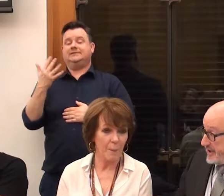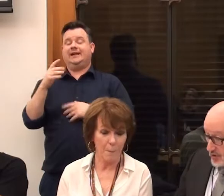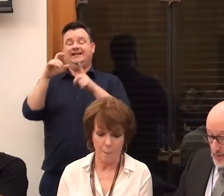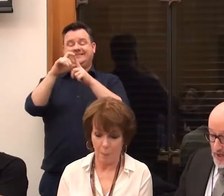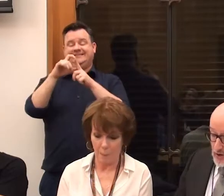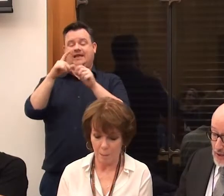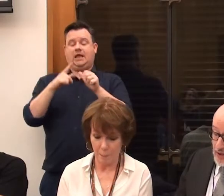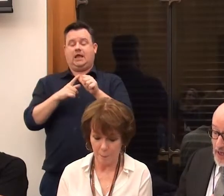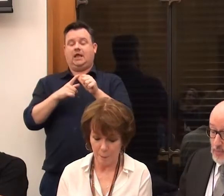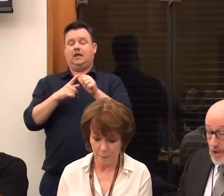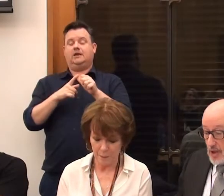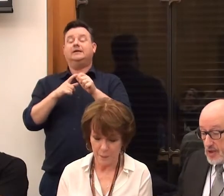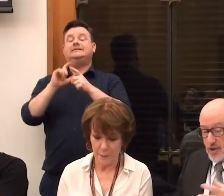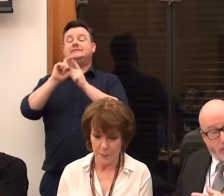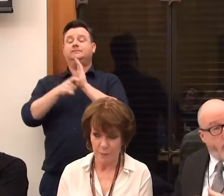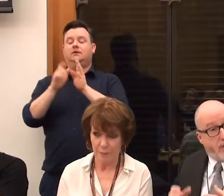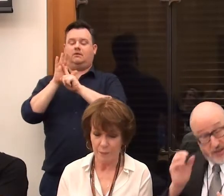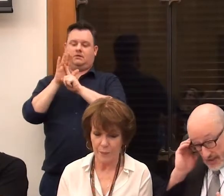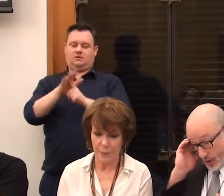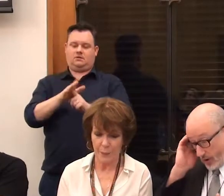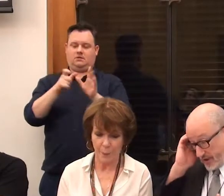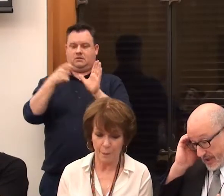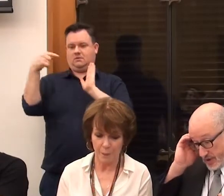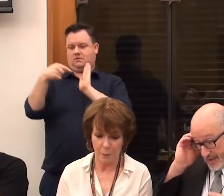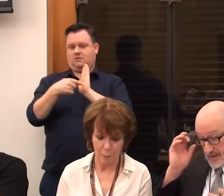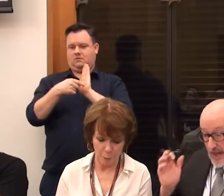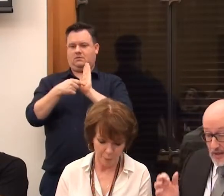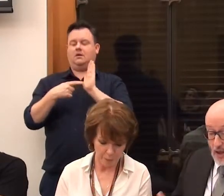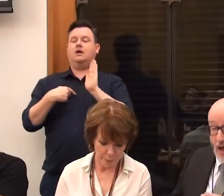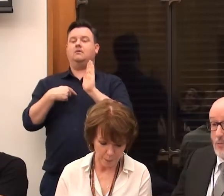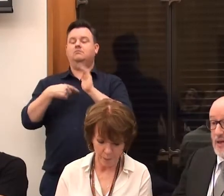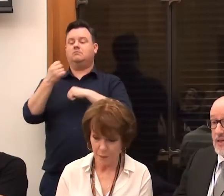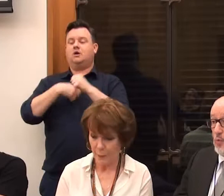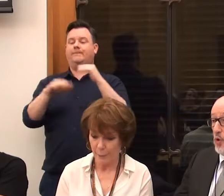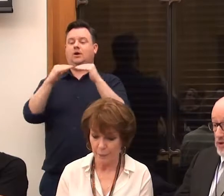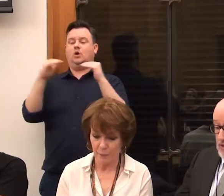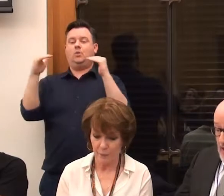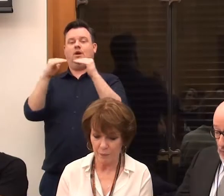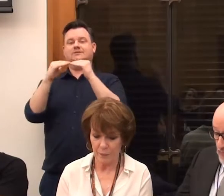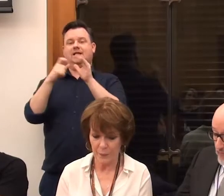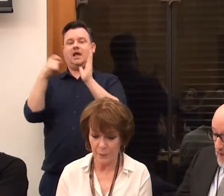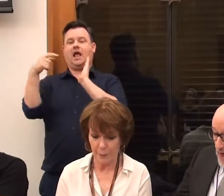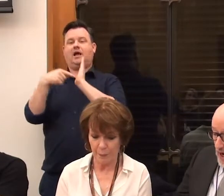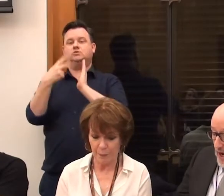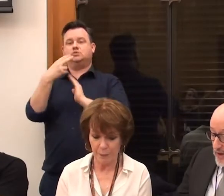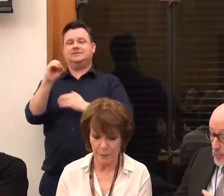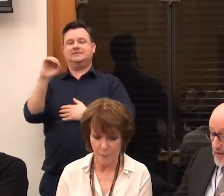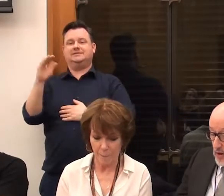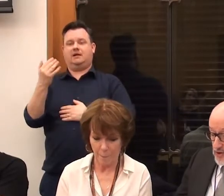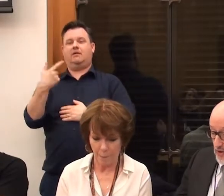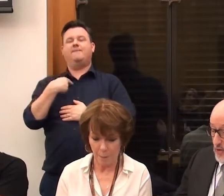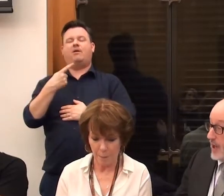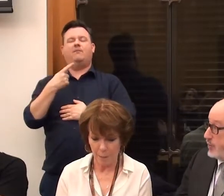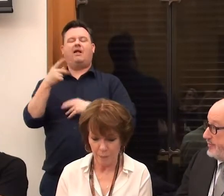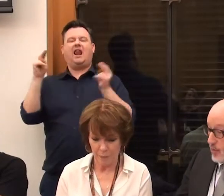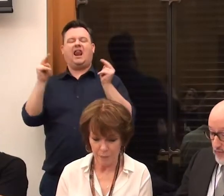Disability Discrimination Act, became subsumed into the Equality Act 2010, and many say watered down. I think we